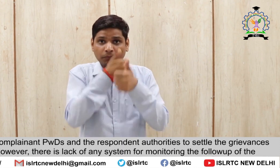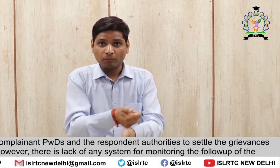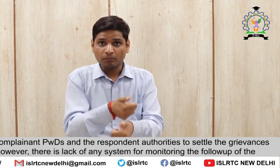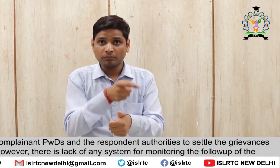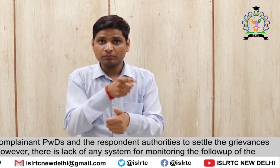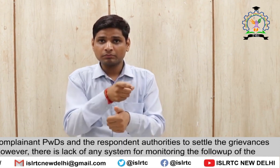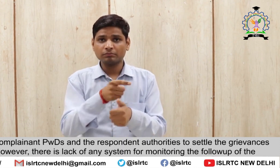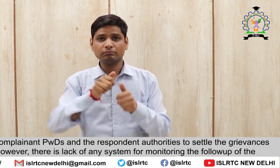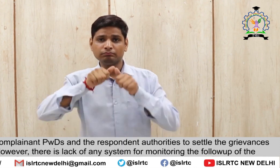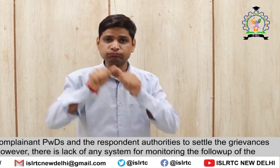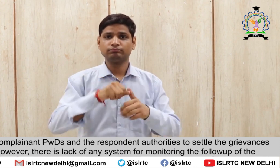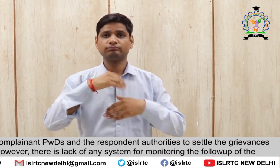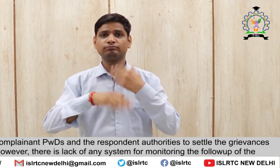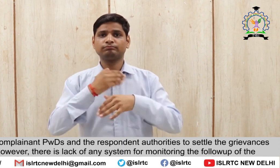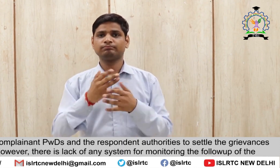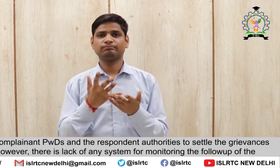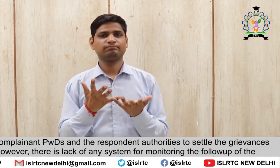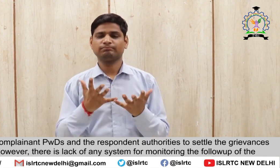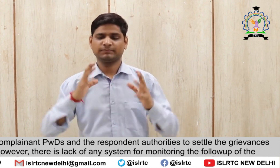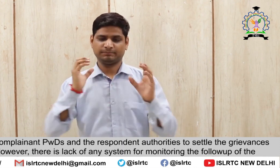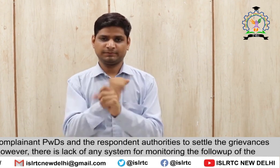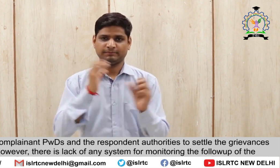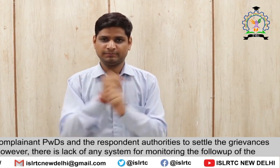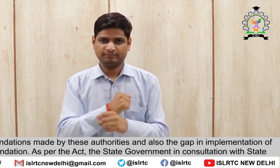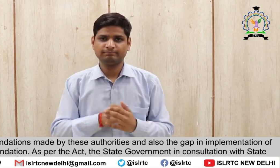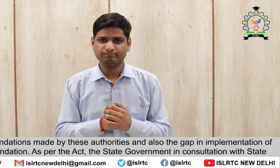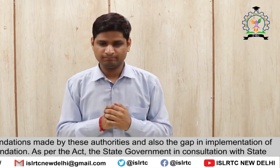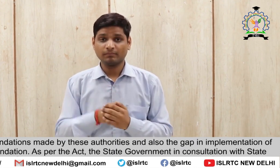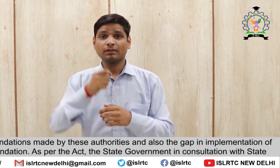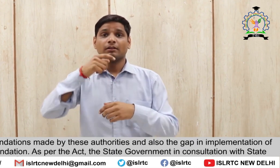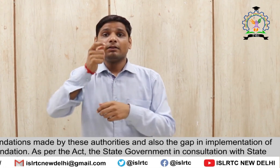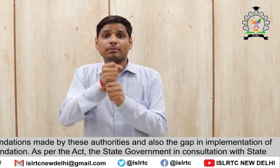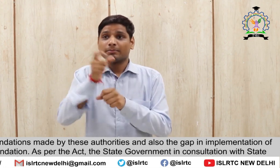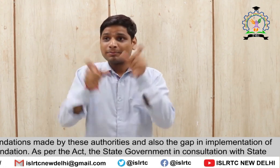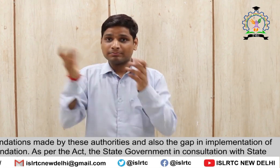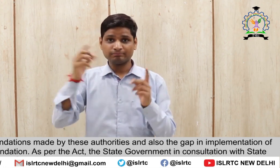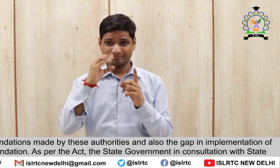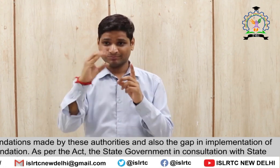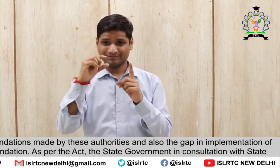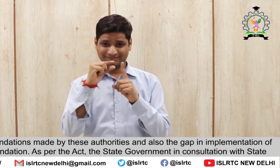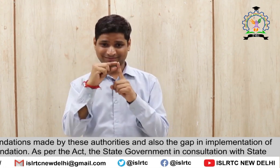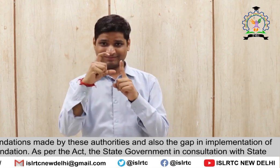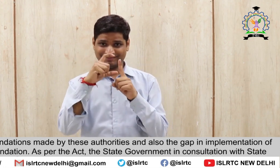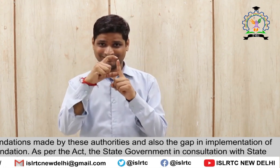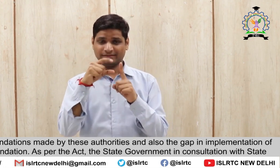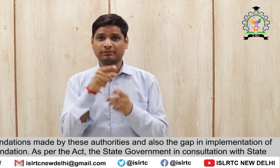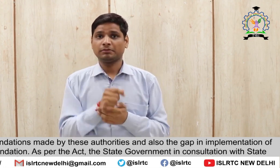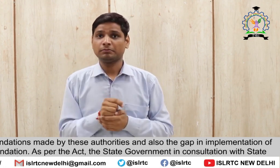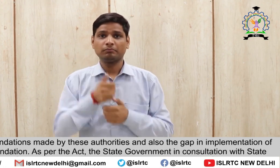However, there is a lack of any system For monitoring the follow-up of the recommendations Made by these authorities And also The